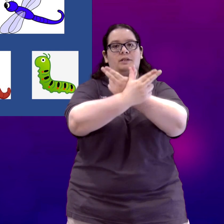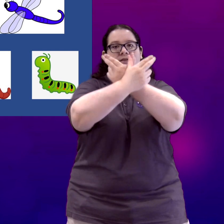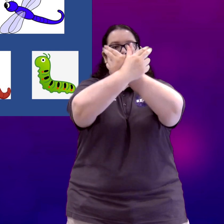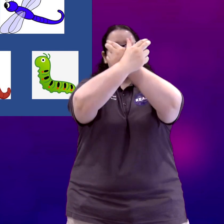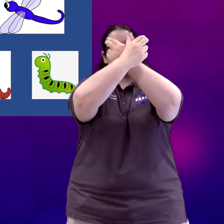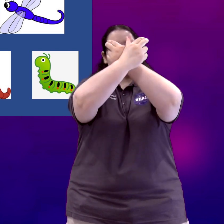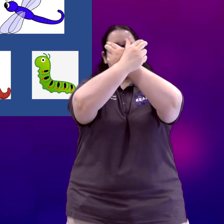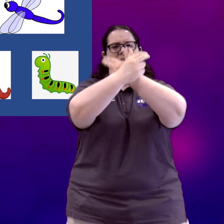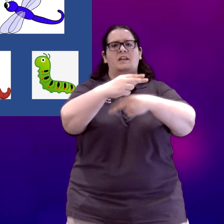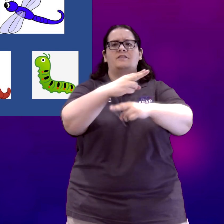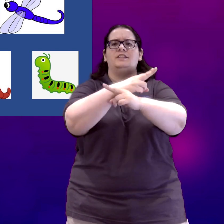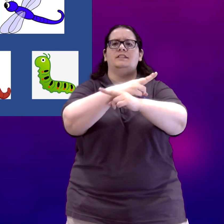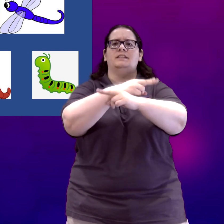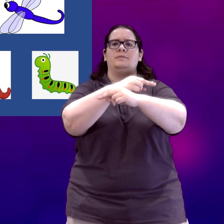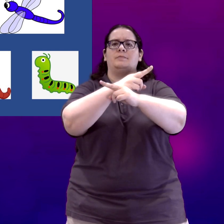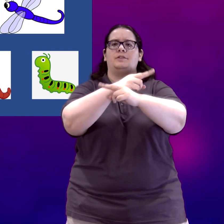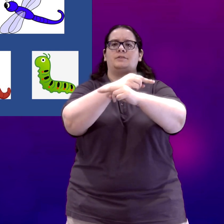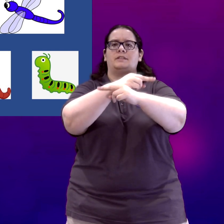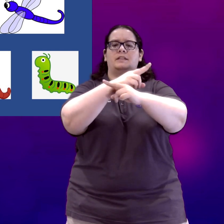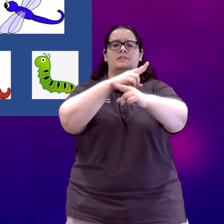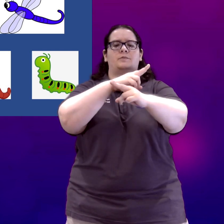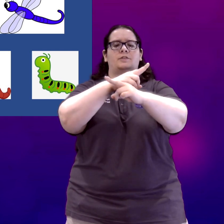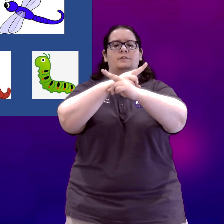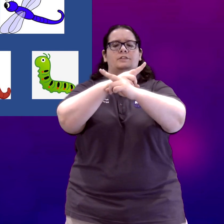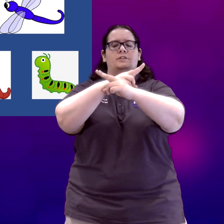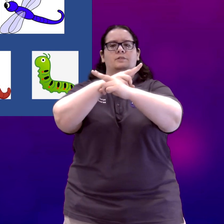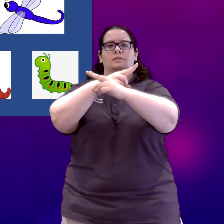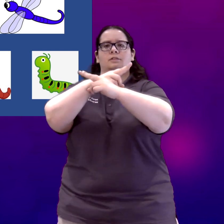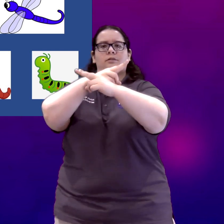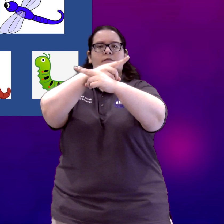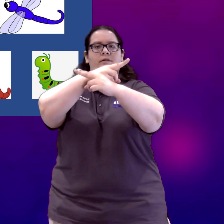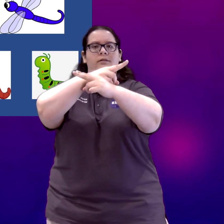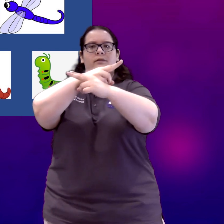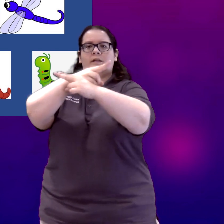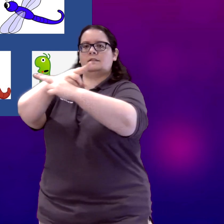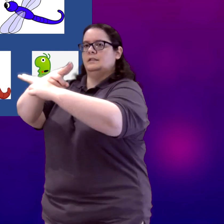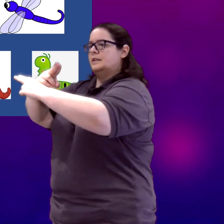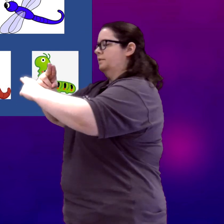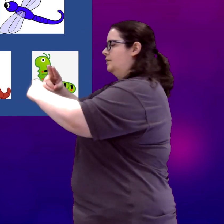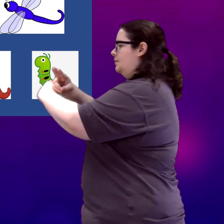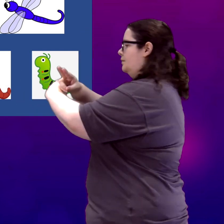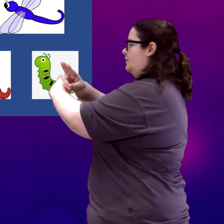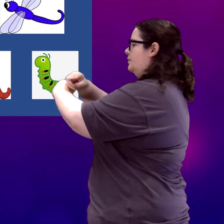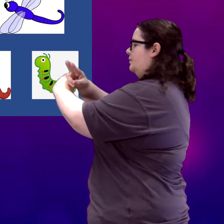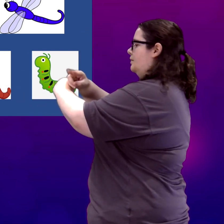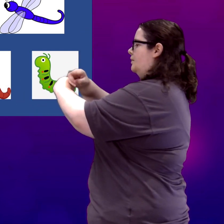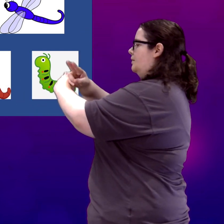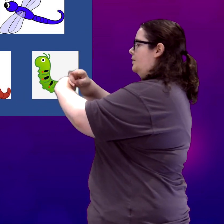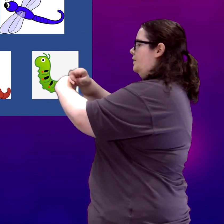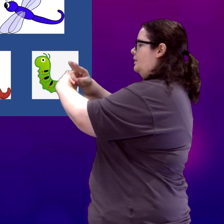dragonfly. We've also seen some people use this where you put your hands together and